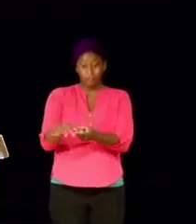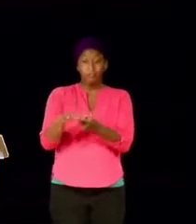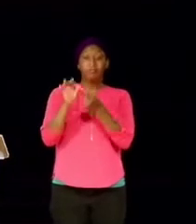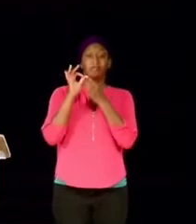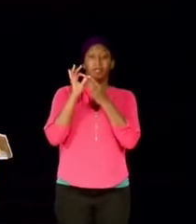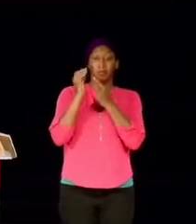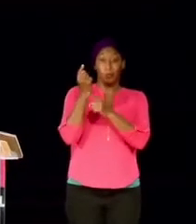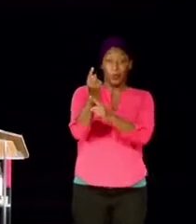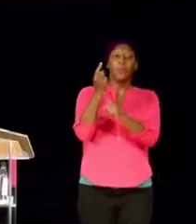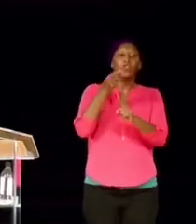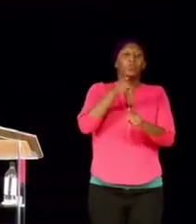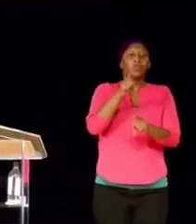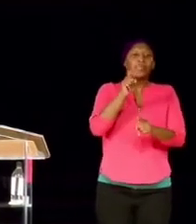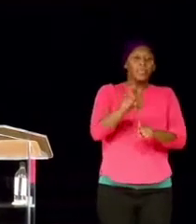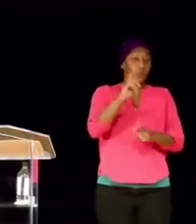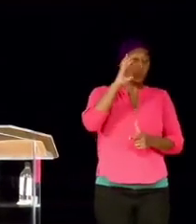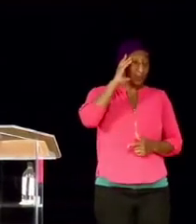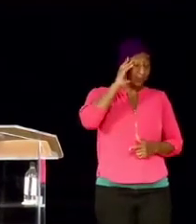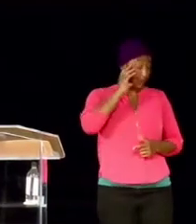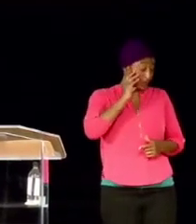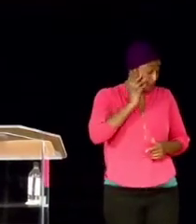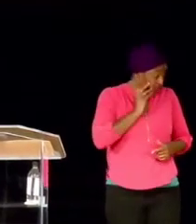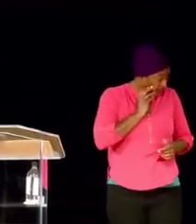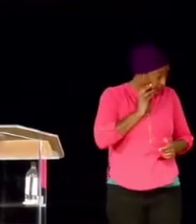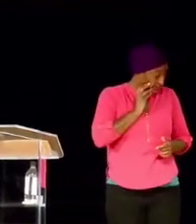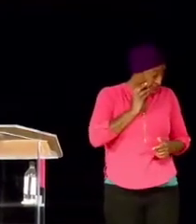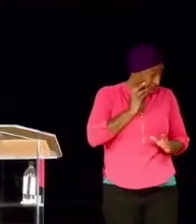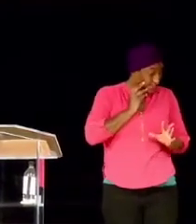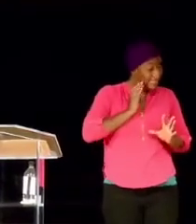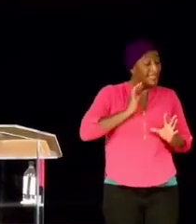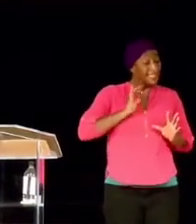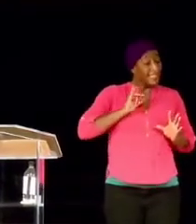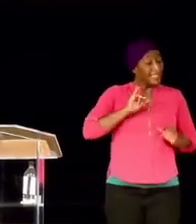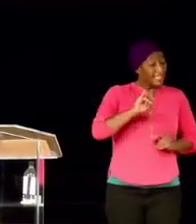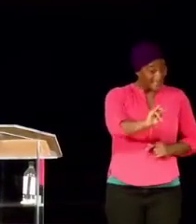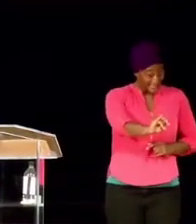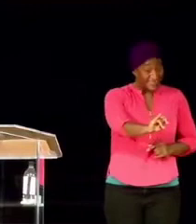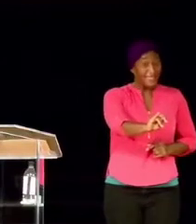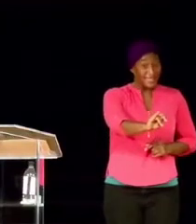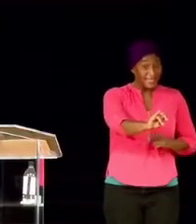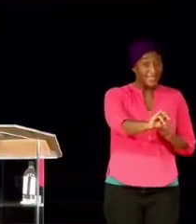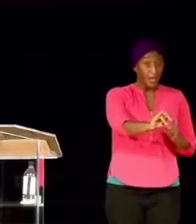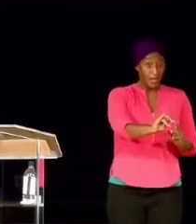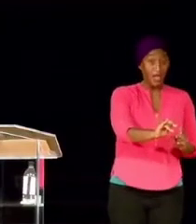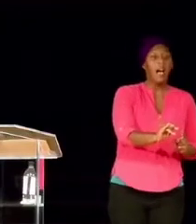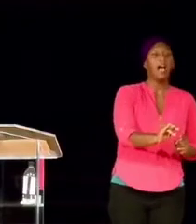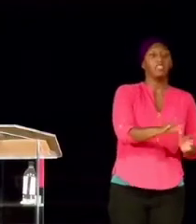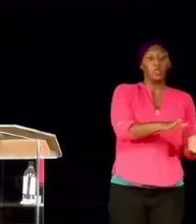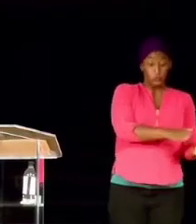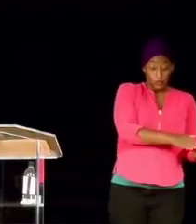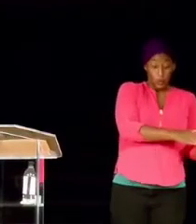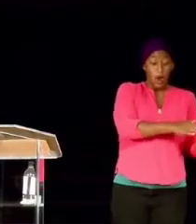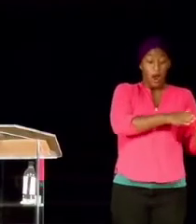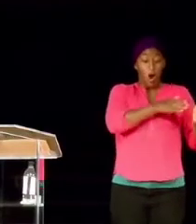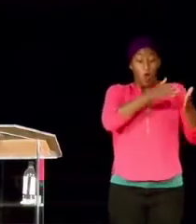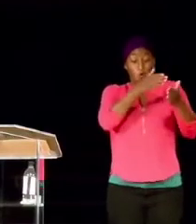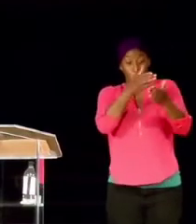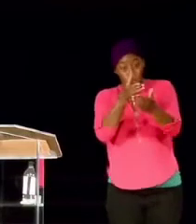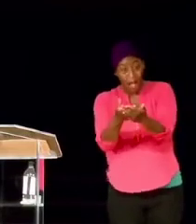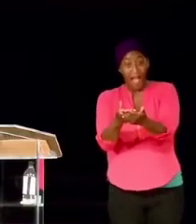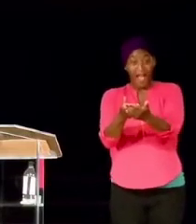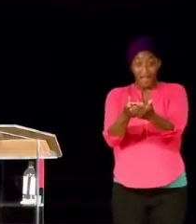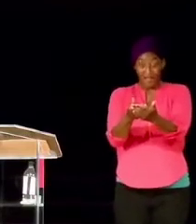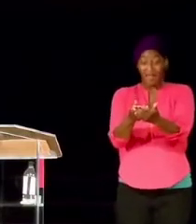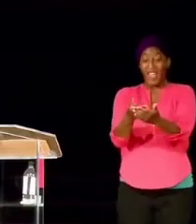here? Sometimes you got to go through it in order to get to it. The text says,